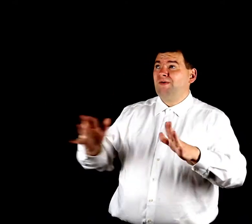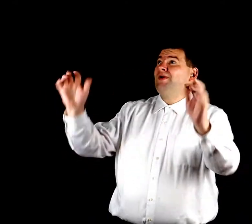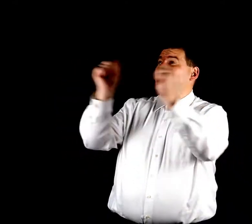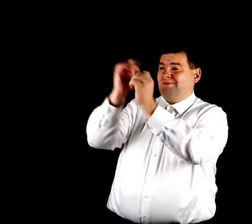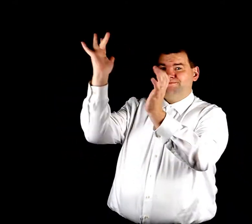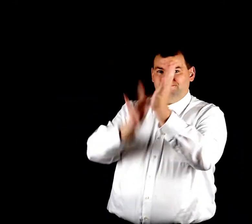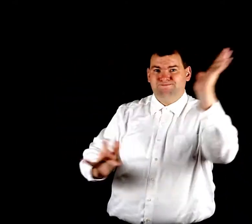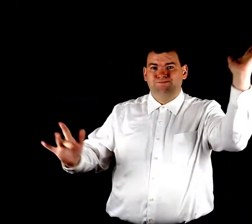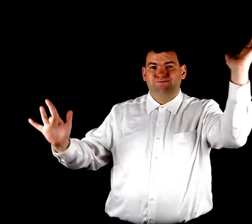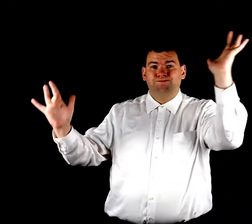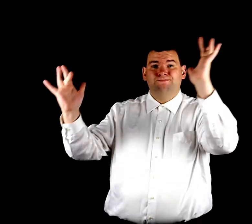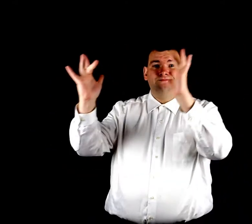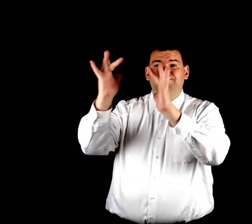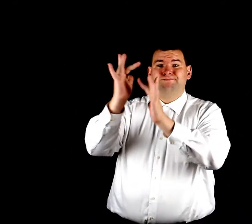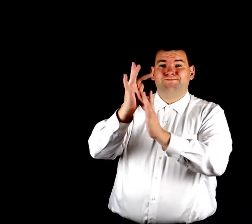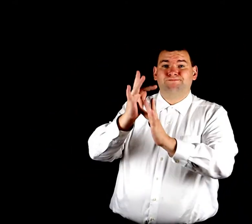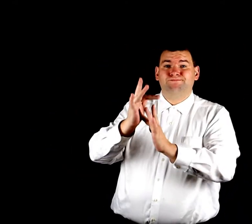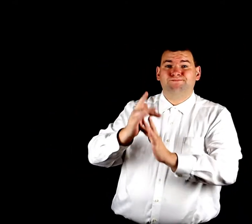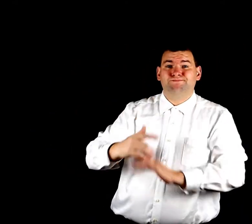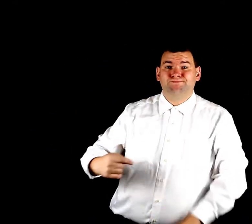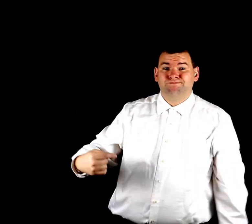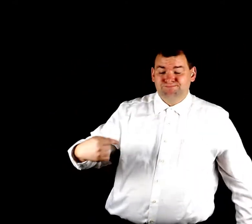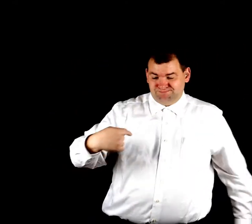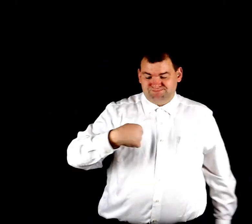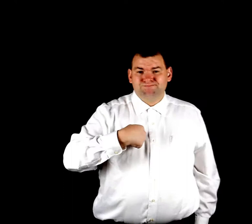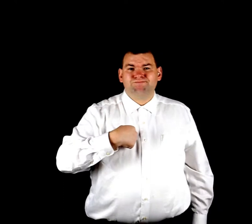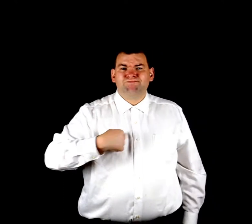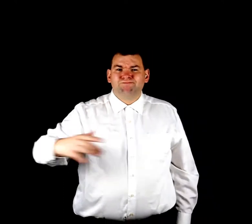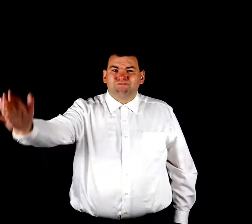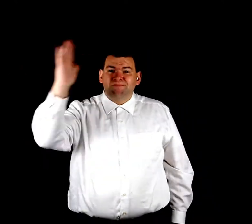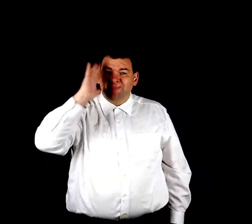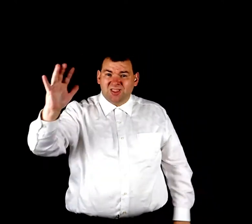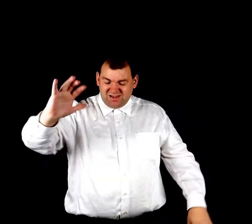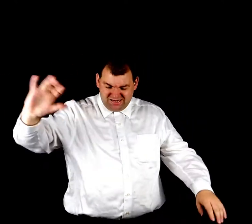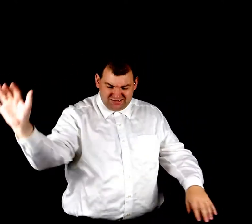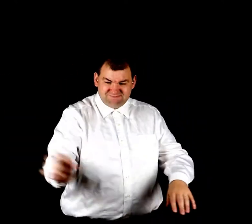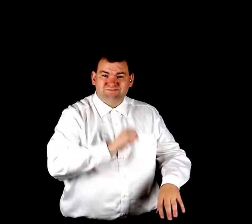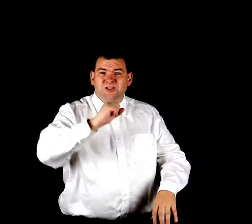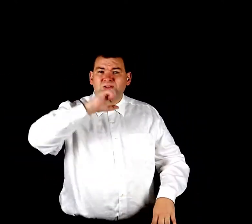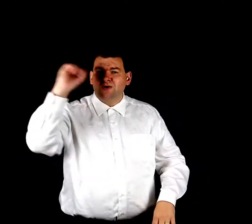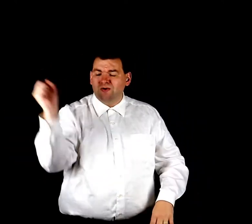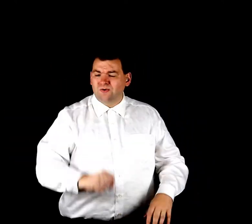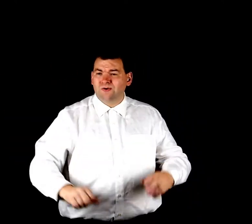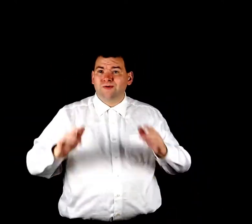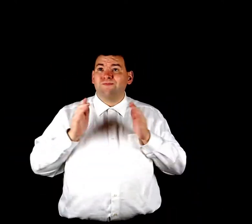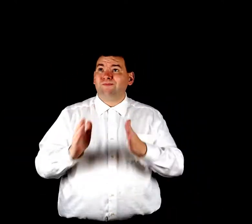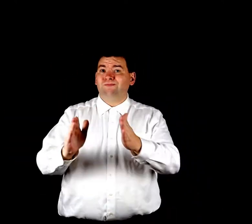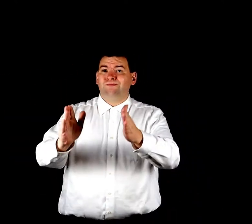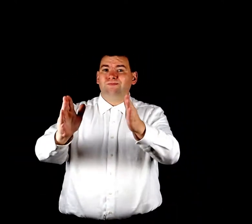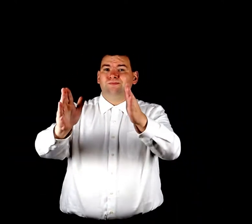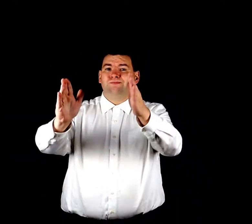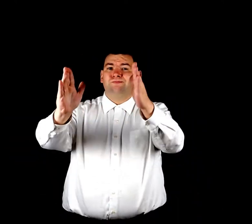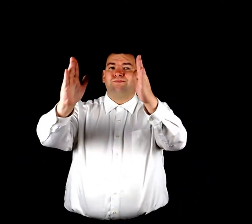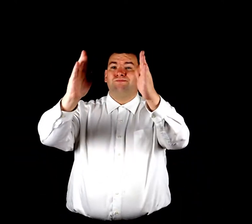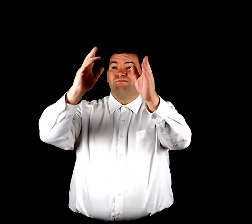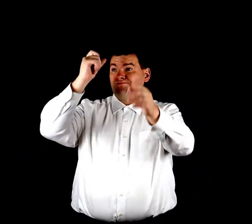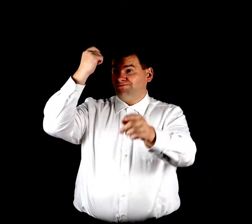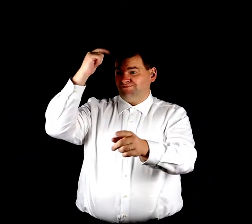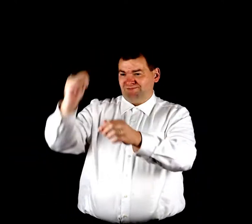the highway with the redeem I'll take the old highway Ain't